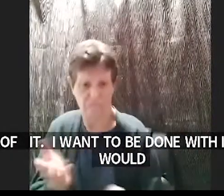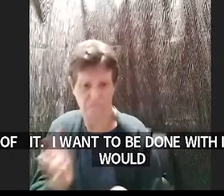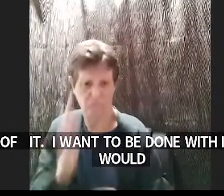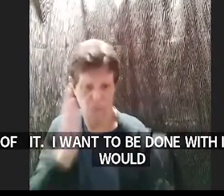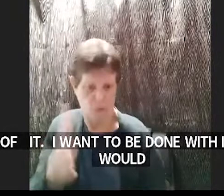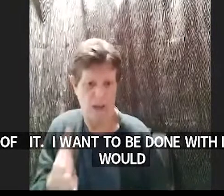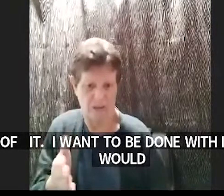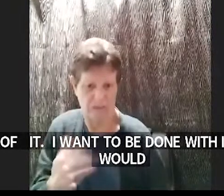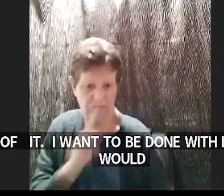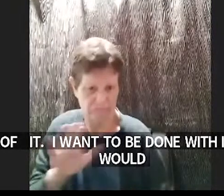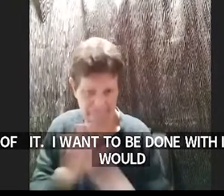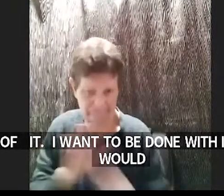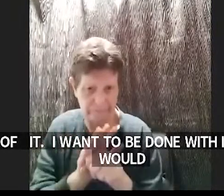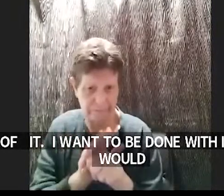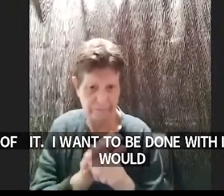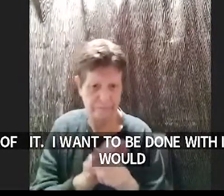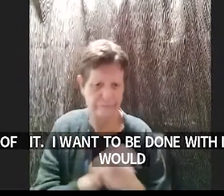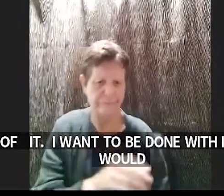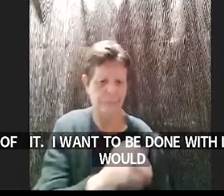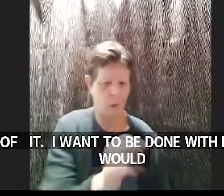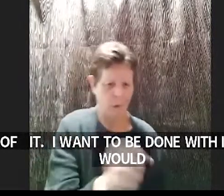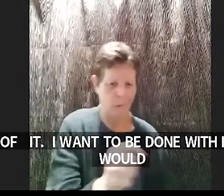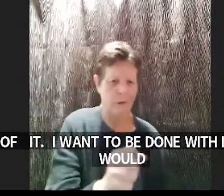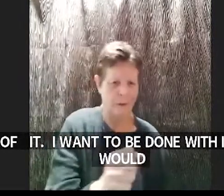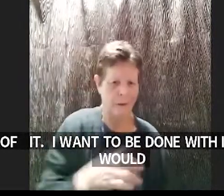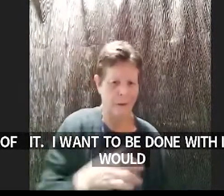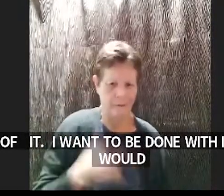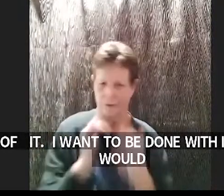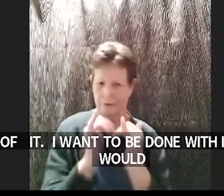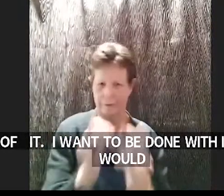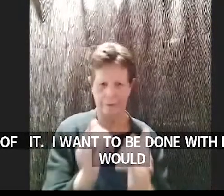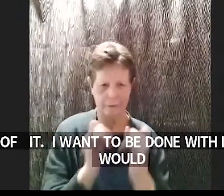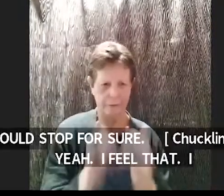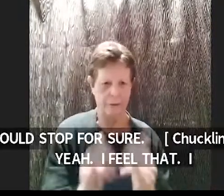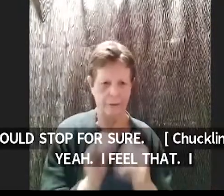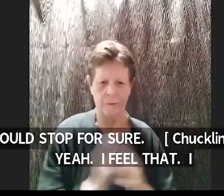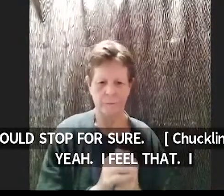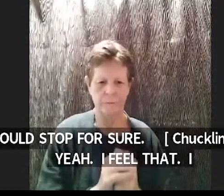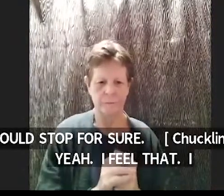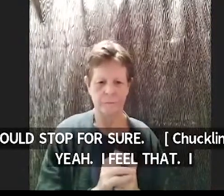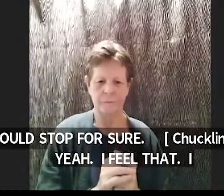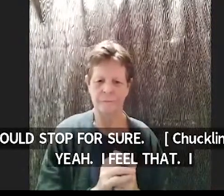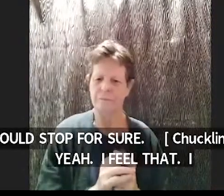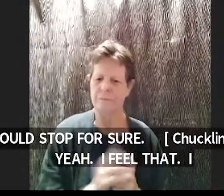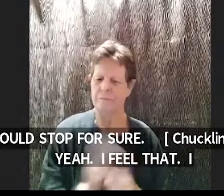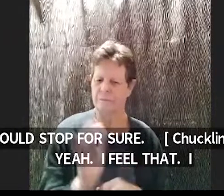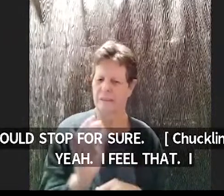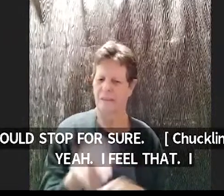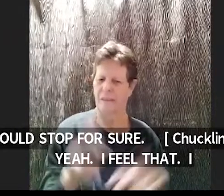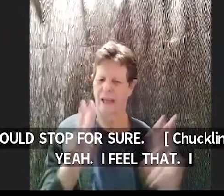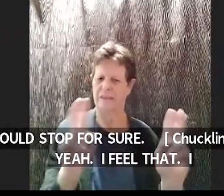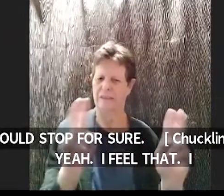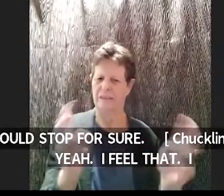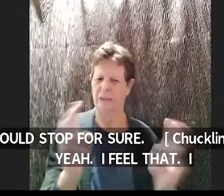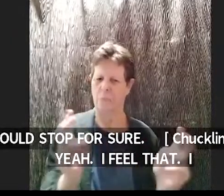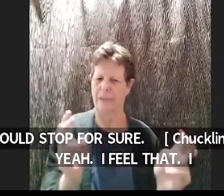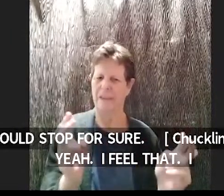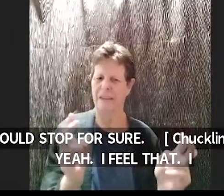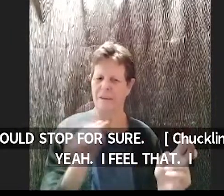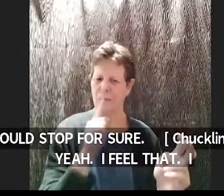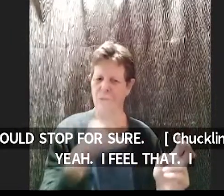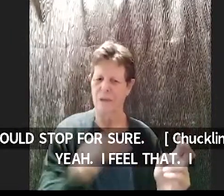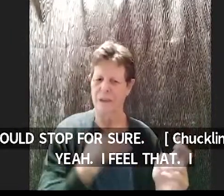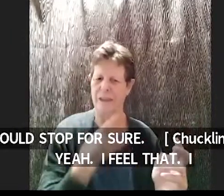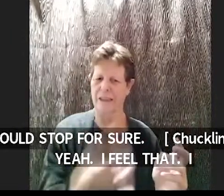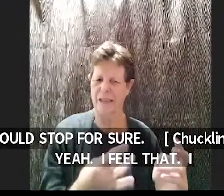oh yeah i feel that um i really like this this topic that g has put in the chat for us so i do want to bring it